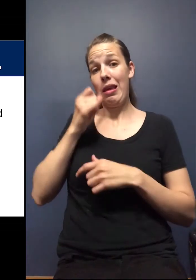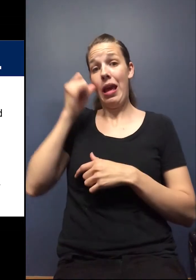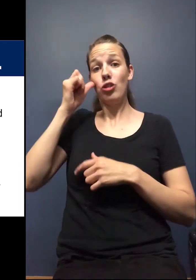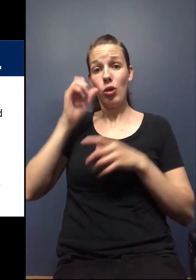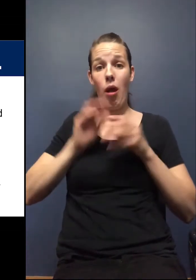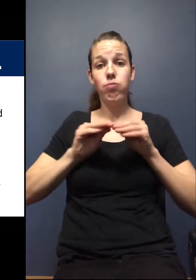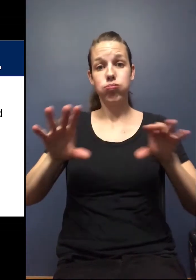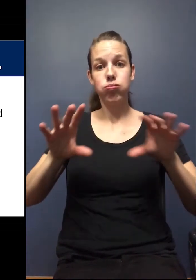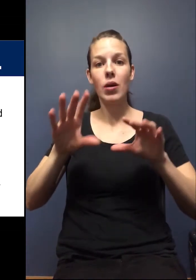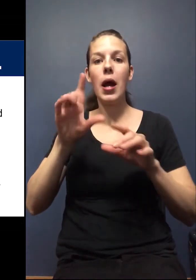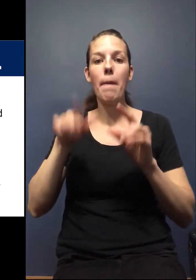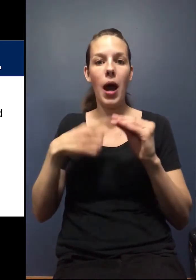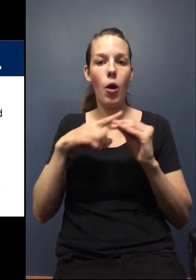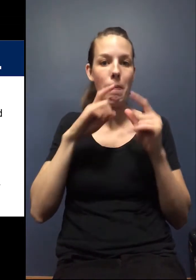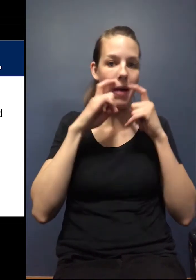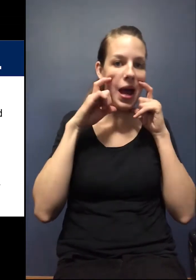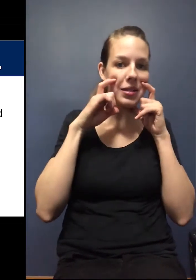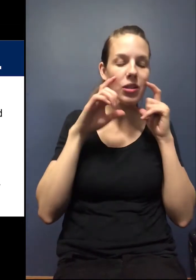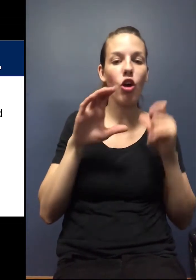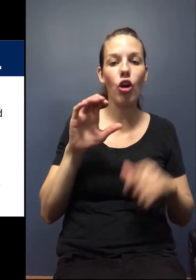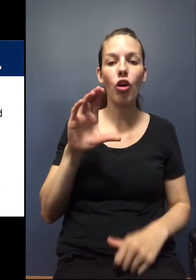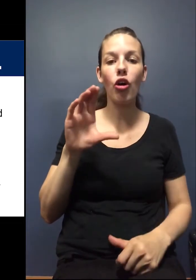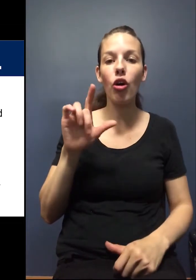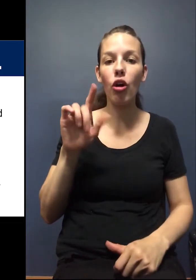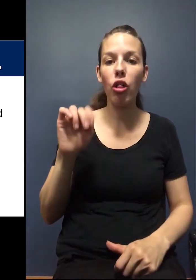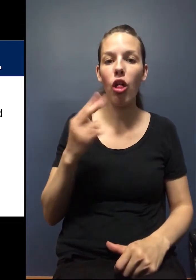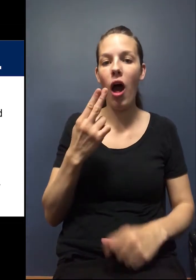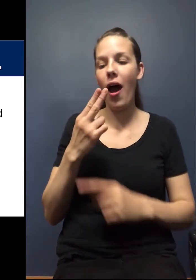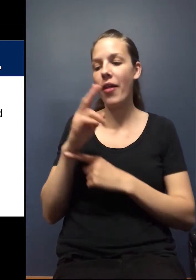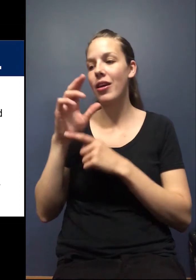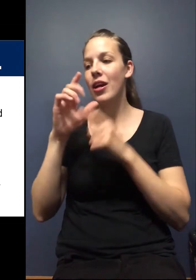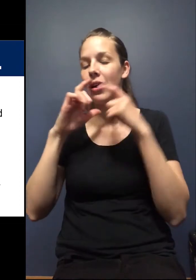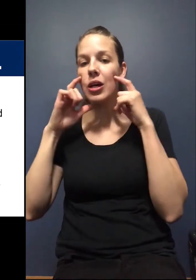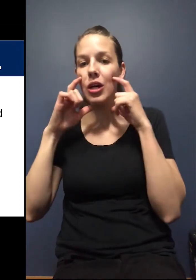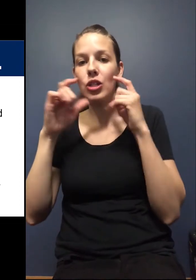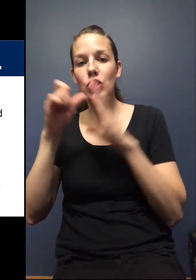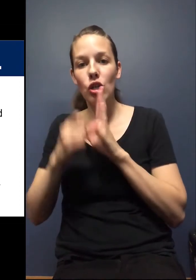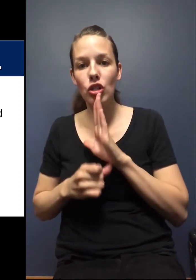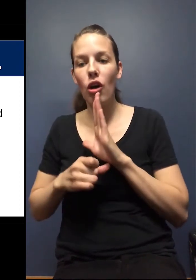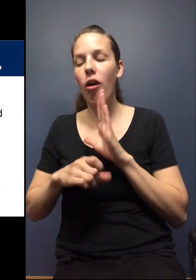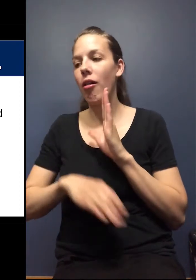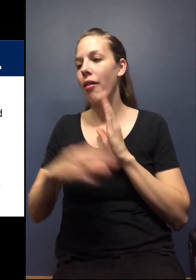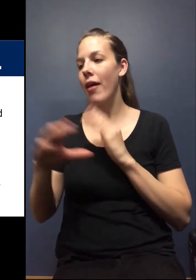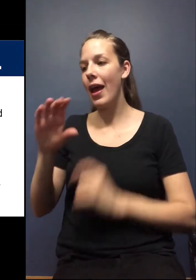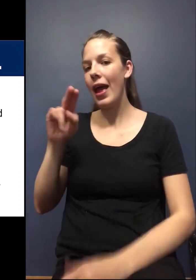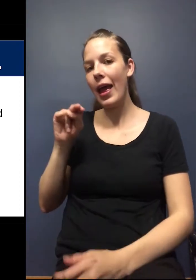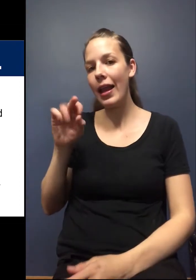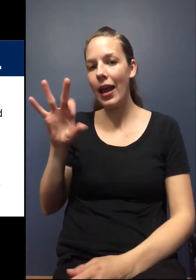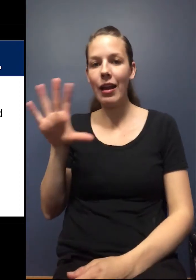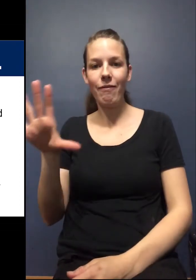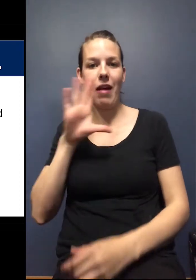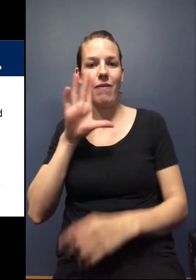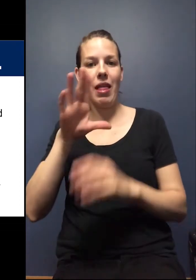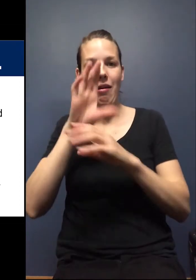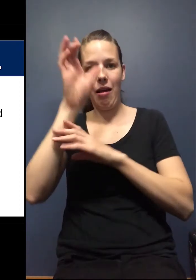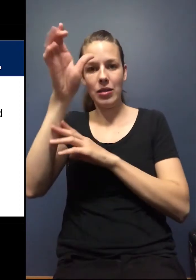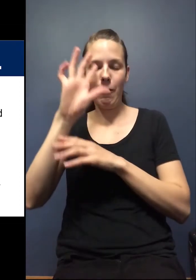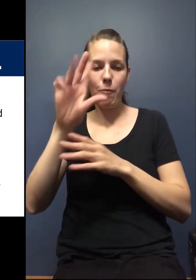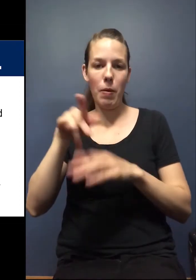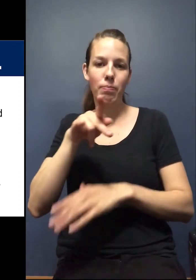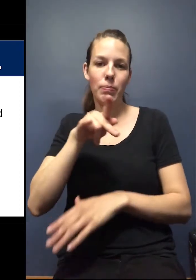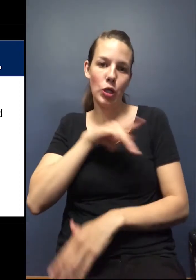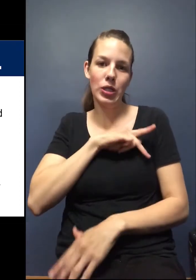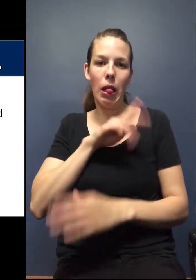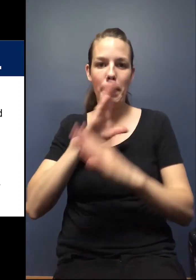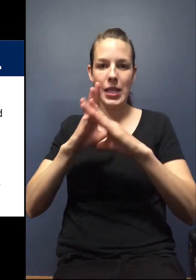um, the difference between a cloth mask and a surgical mask and N95s and, uh, and the whole concept of the personal protective equipment.